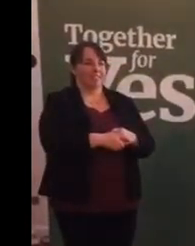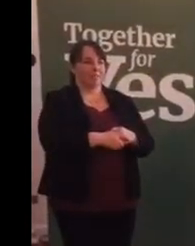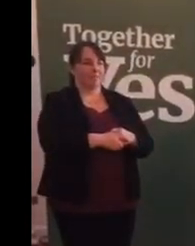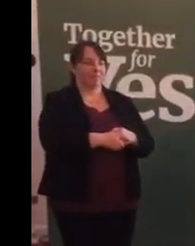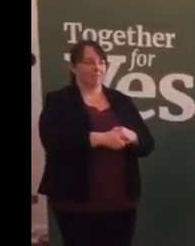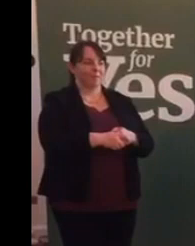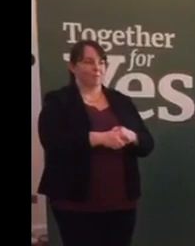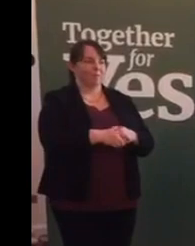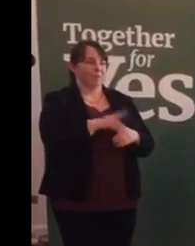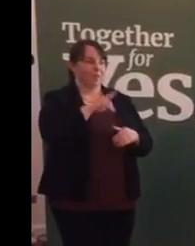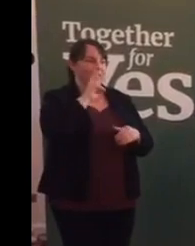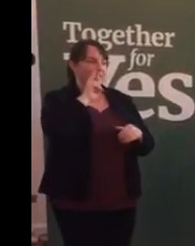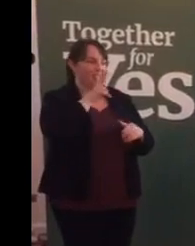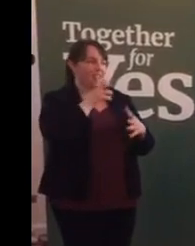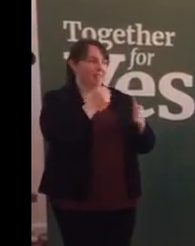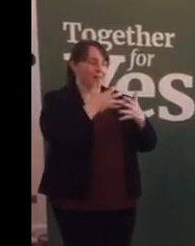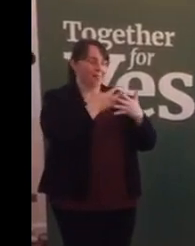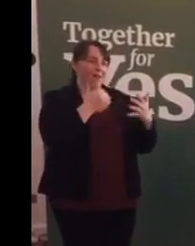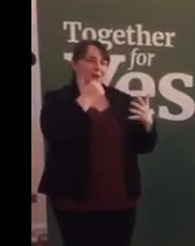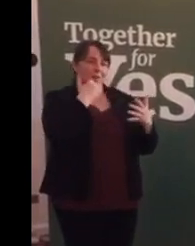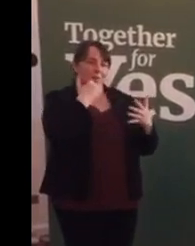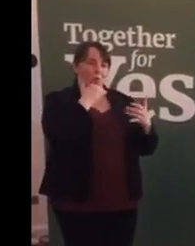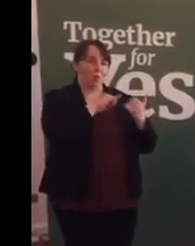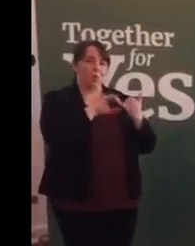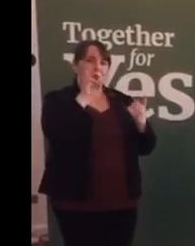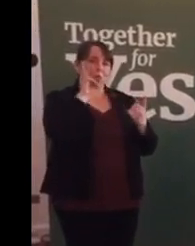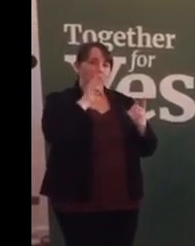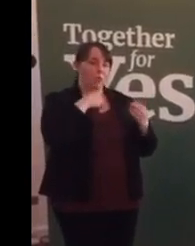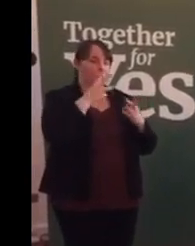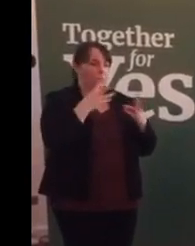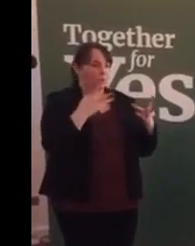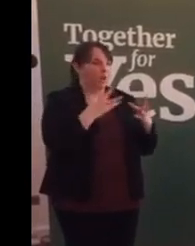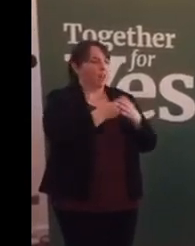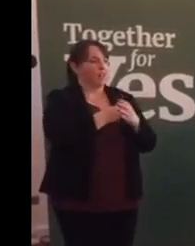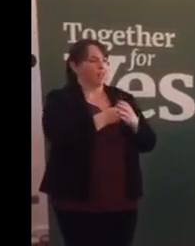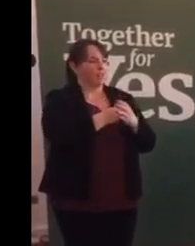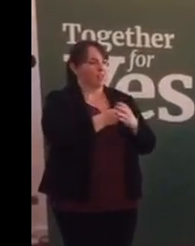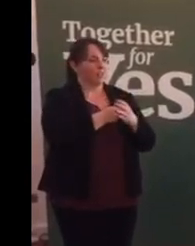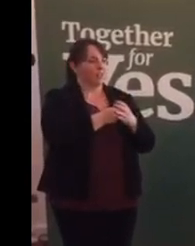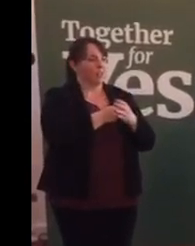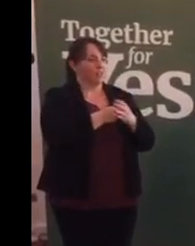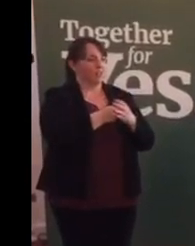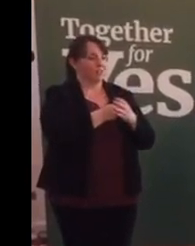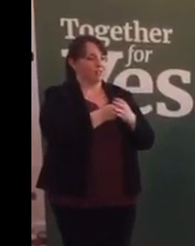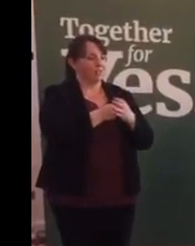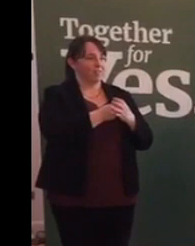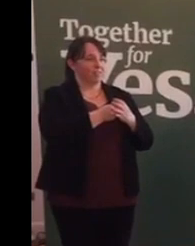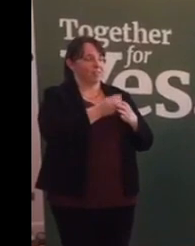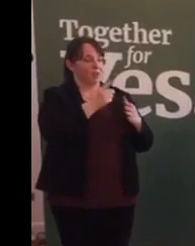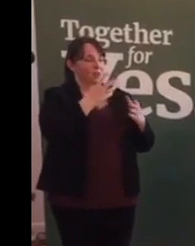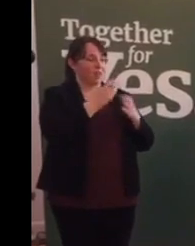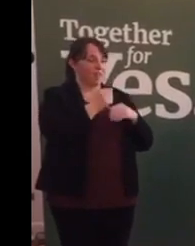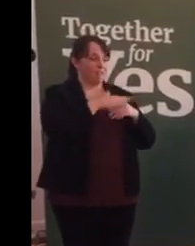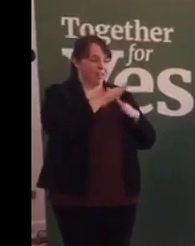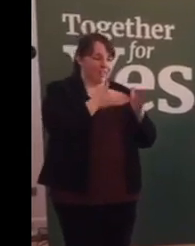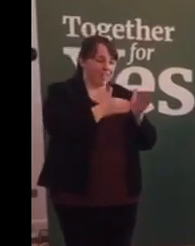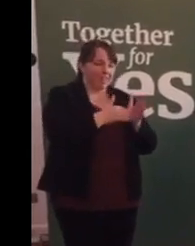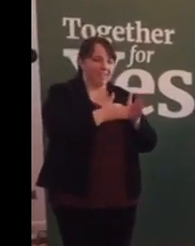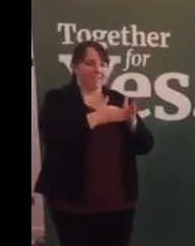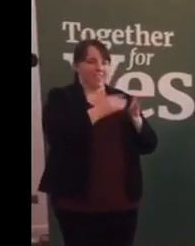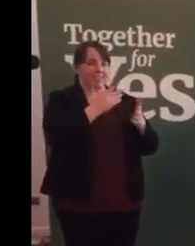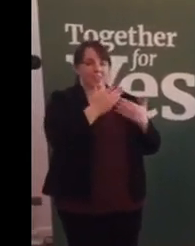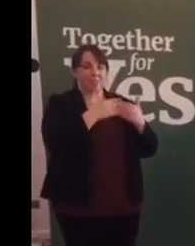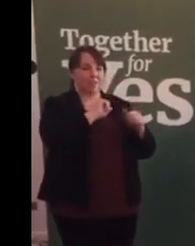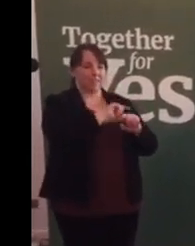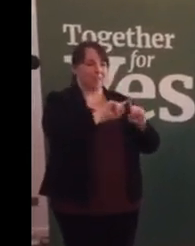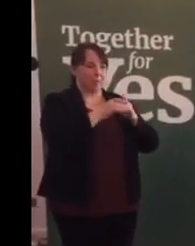see that there are a large number of them who are willing to work together with a light together, or yes, together among the different political